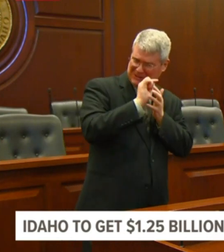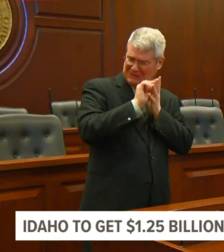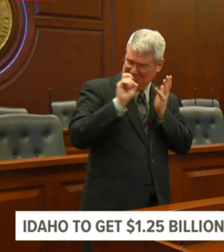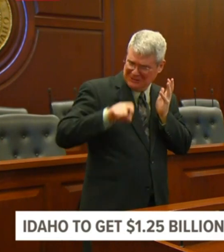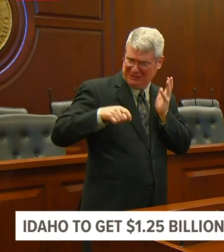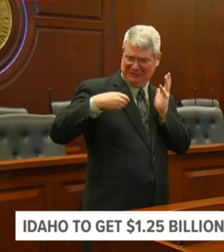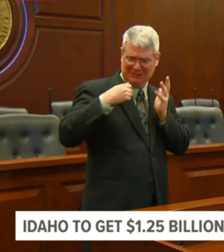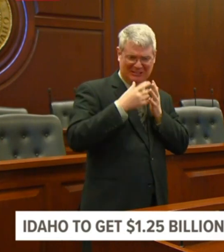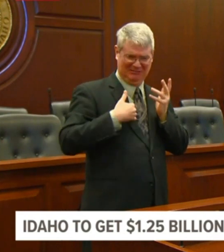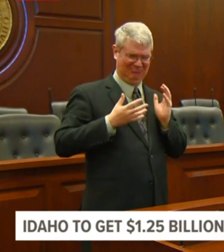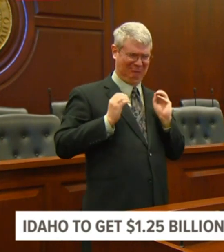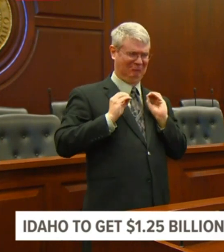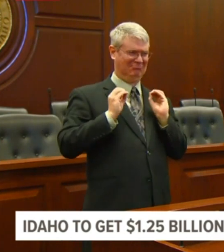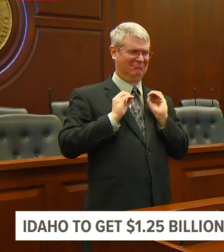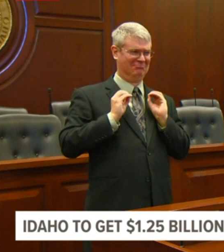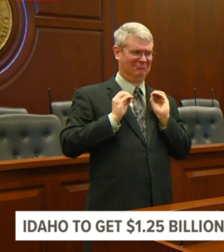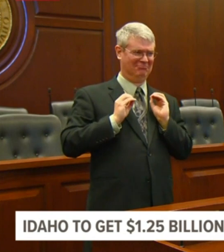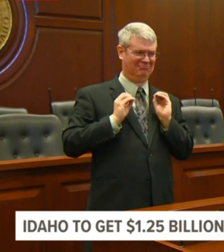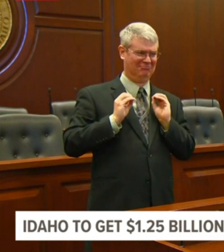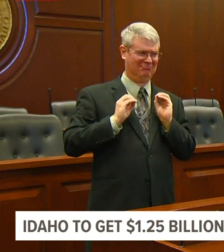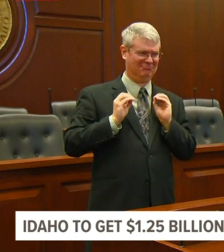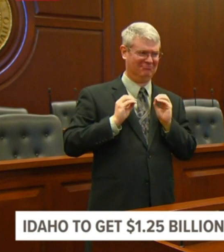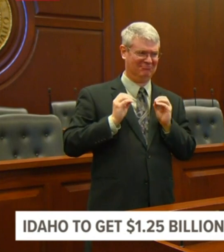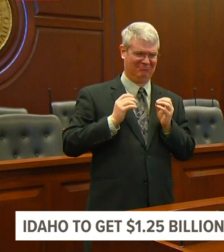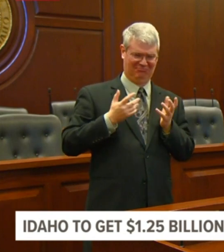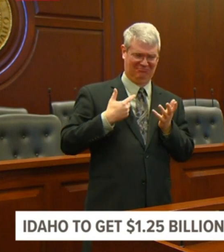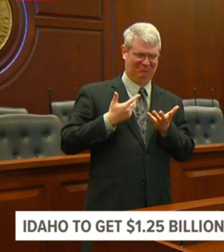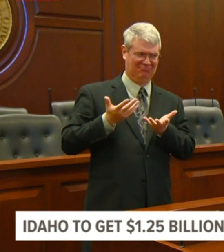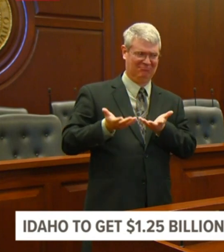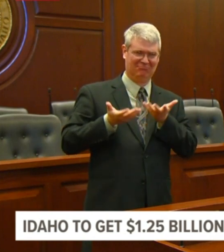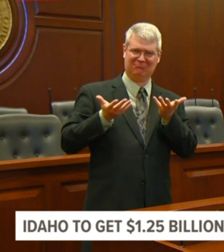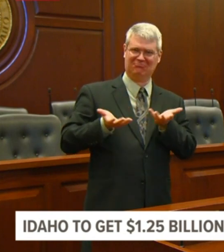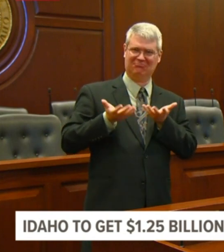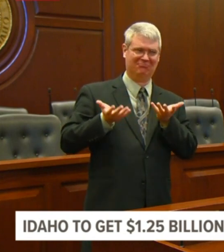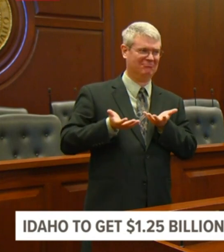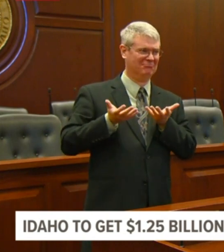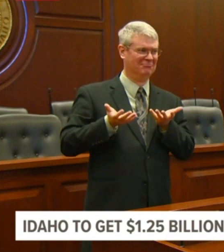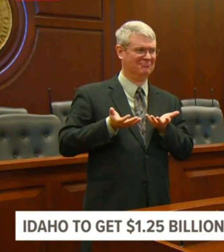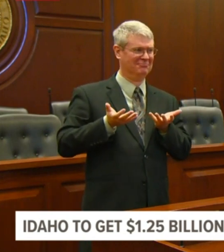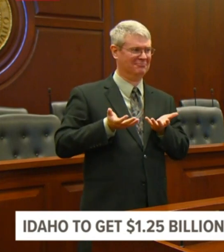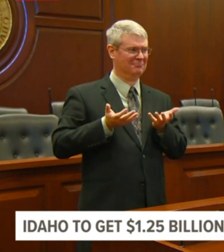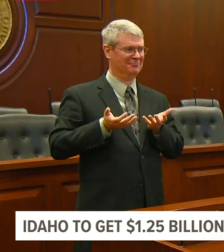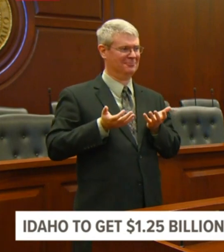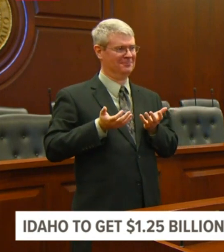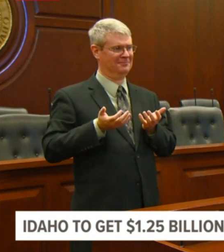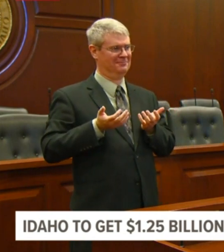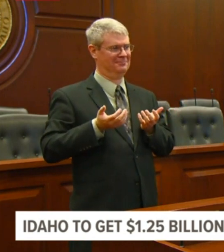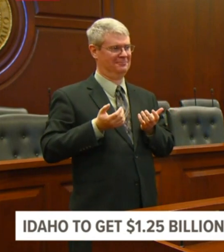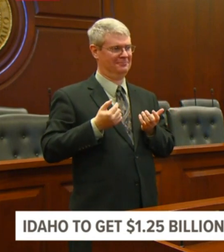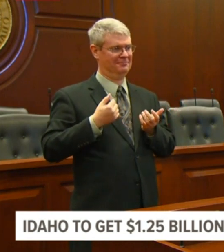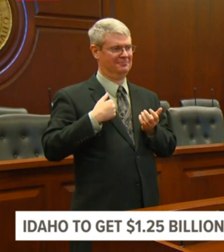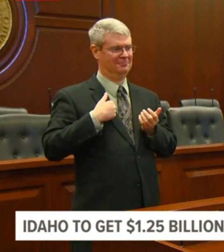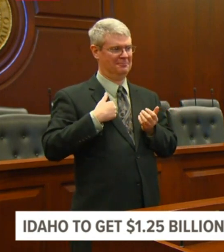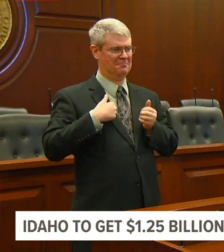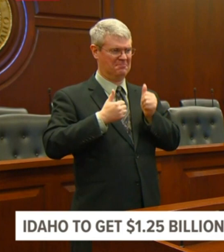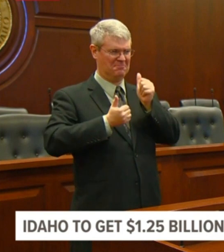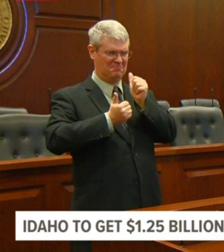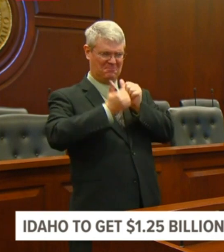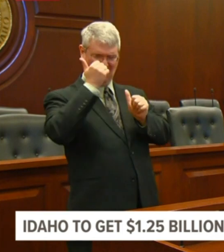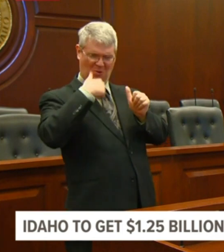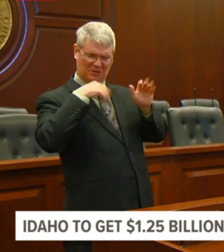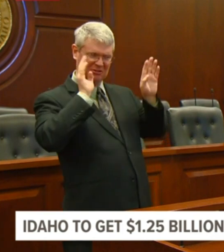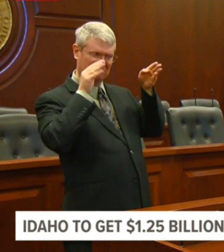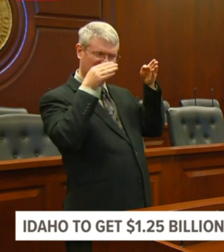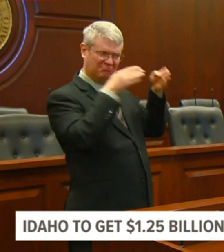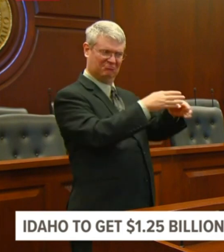they probably don't have a problem. For the most part, I'm pretty attentive to the needs of business. I haven't heard a lot of